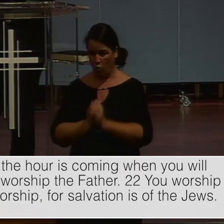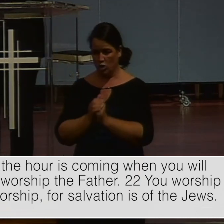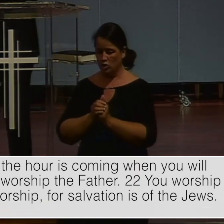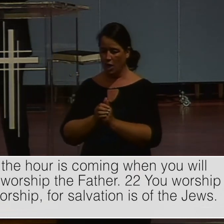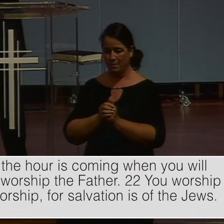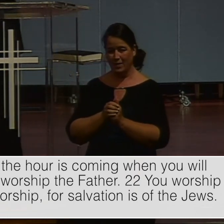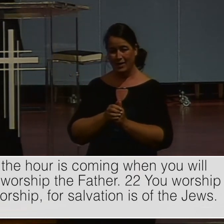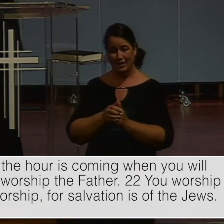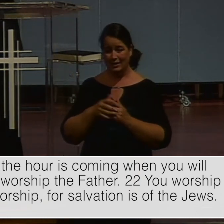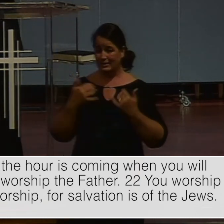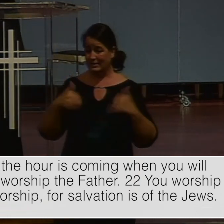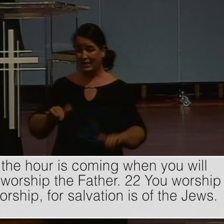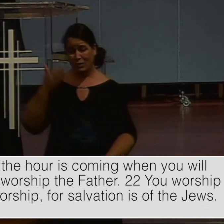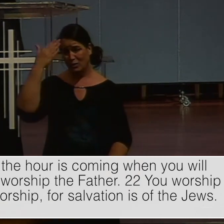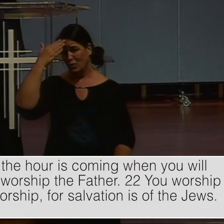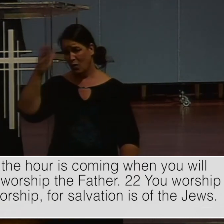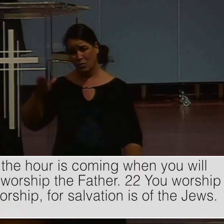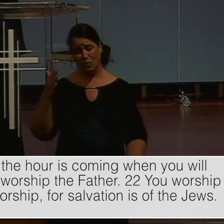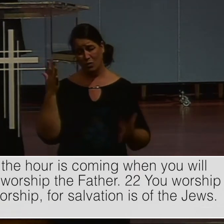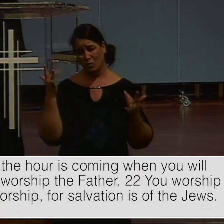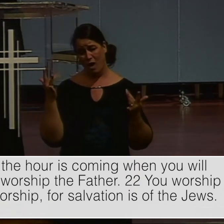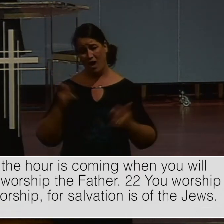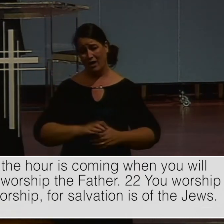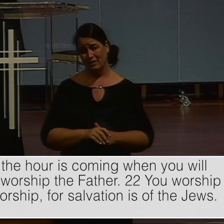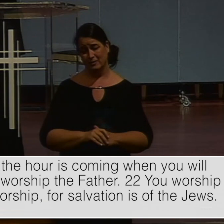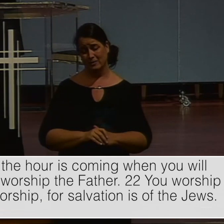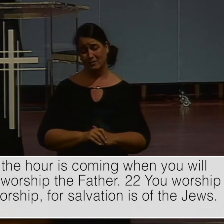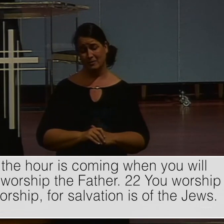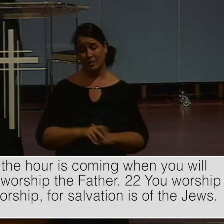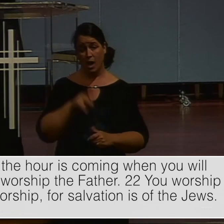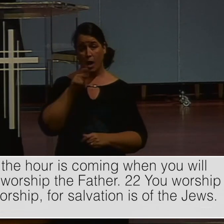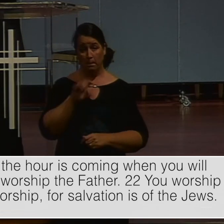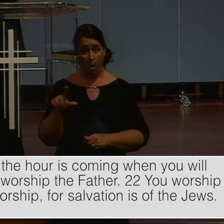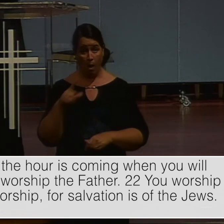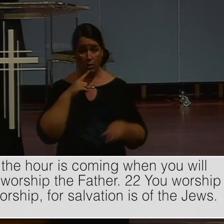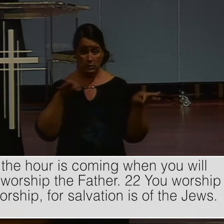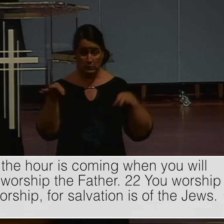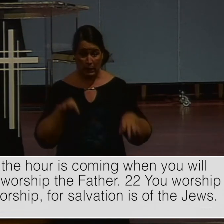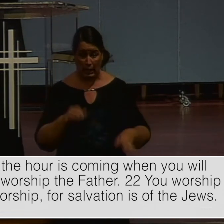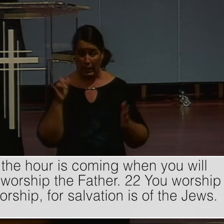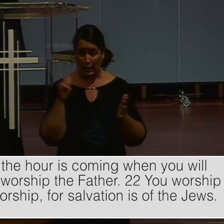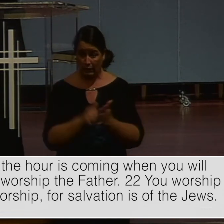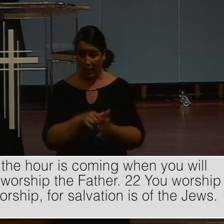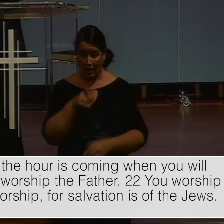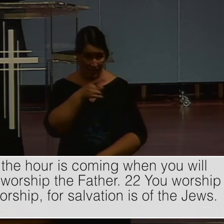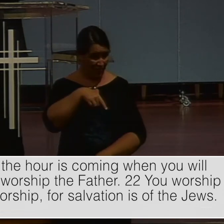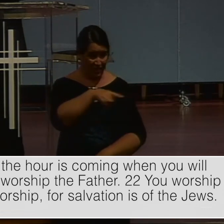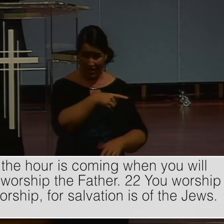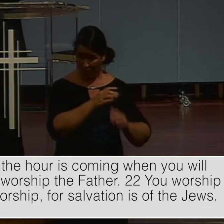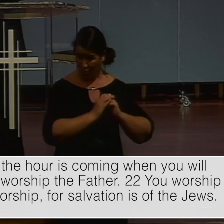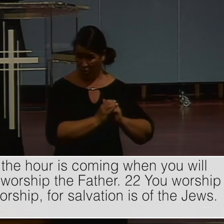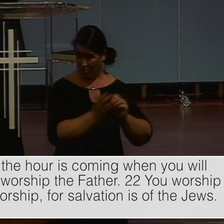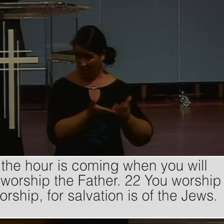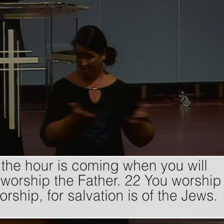Paul's. Speech. To those who had. Directed. An altar. To the unknown. God. monument. To the unknown. God. You worship.